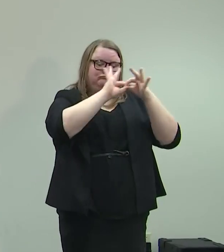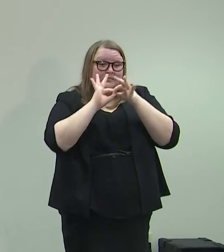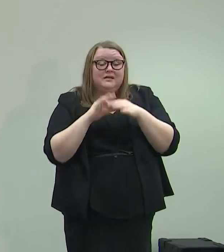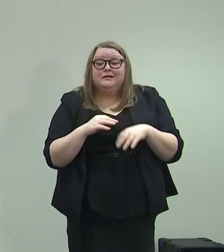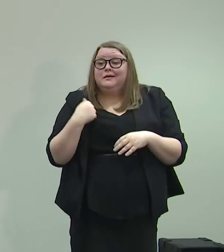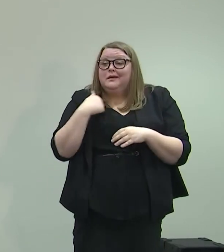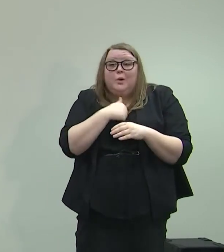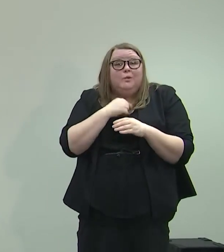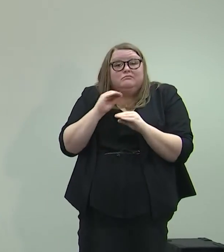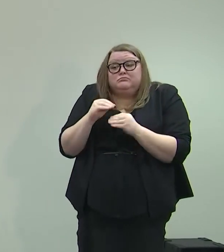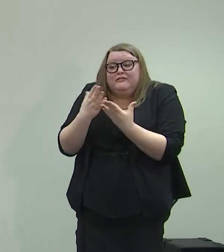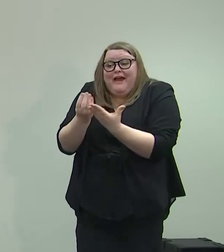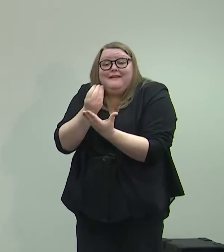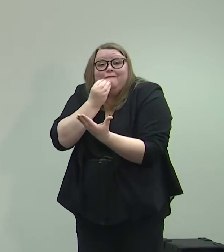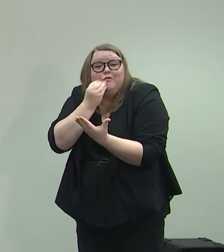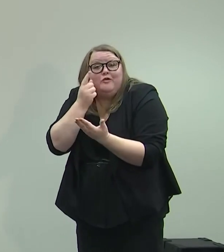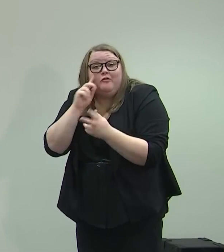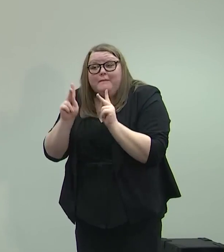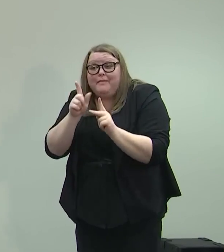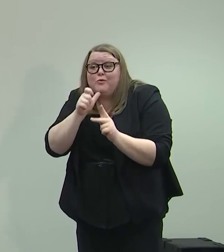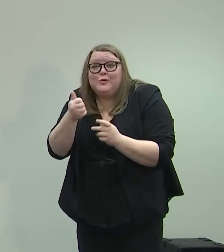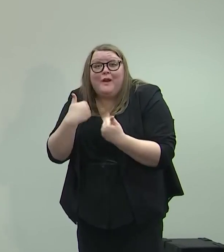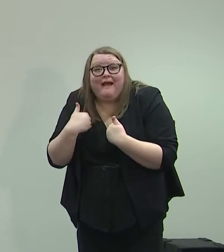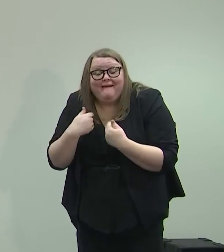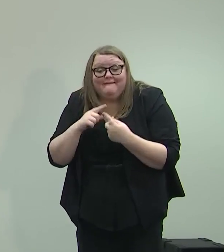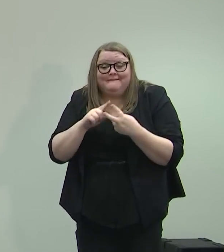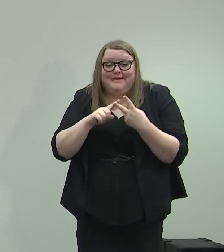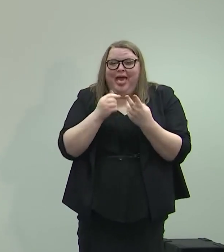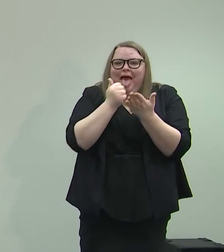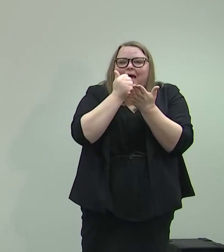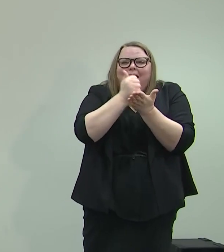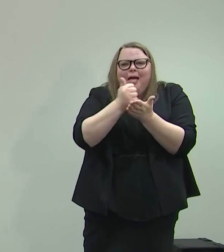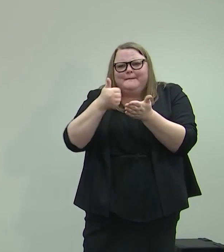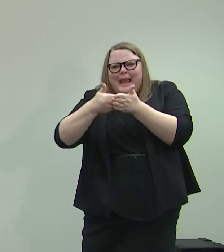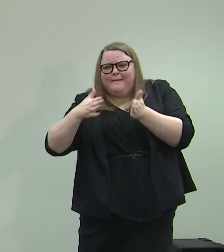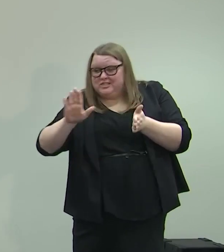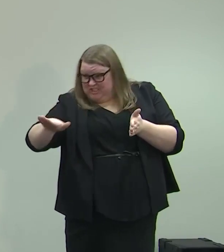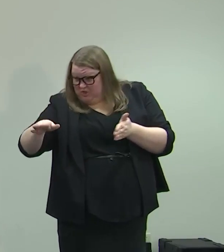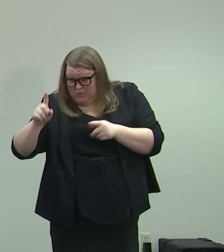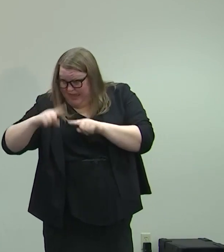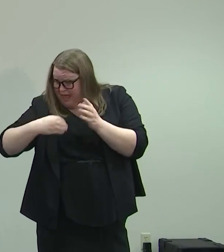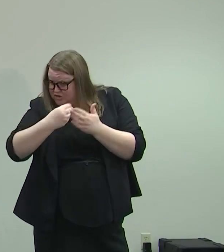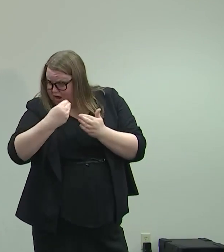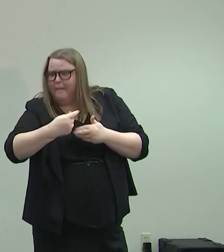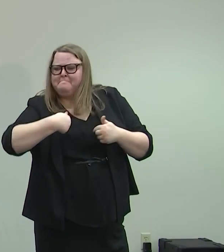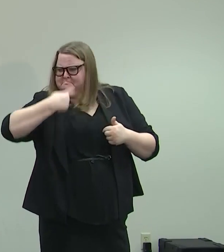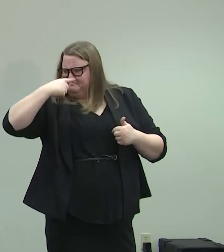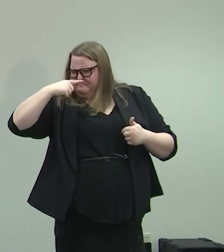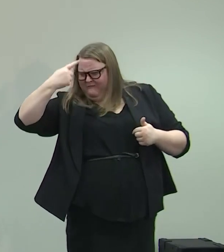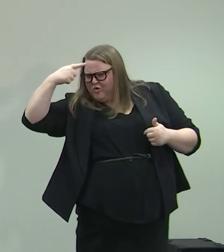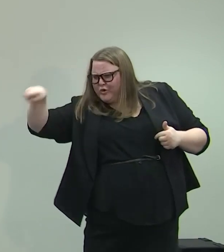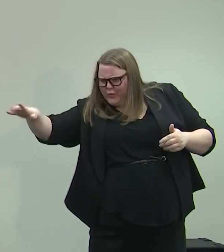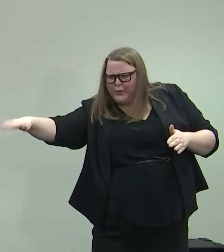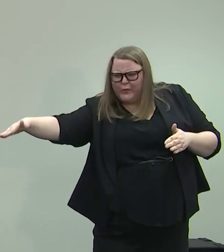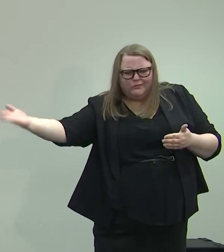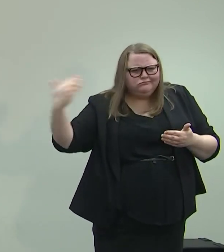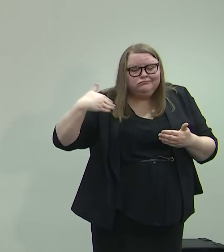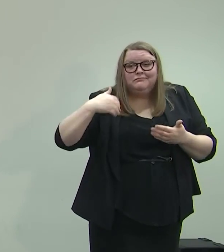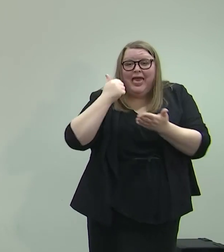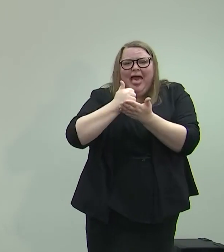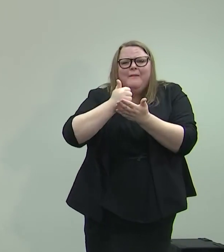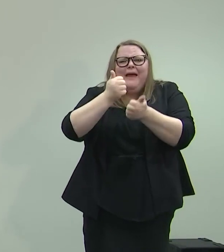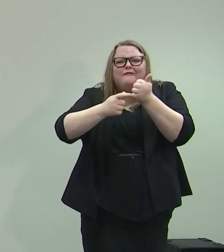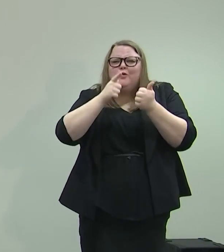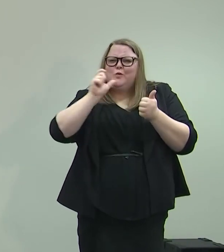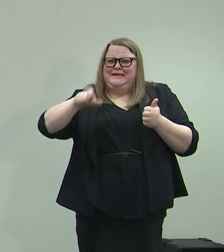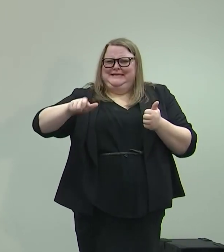for people that didn't have food. They helped neighbors do their shopping if they weren't able to get out. They helped everybody that needed help.